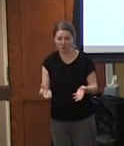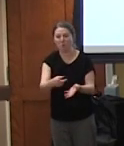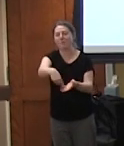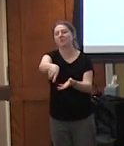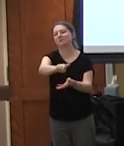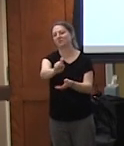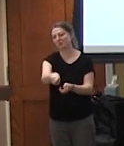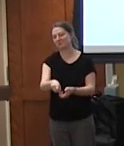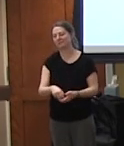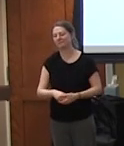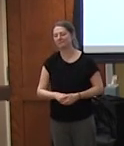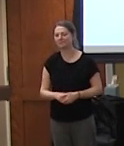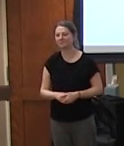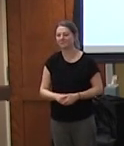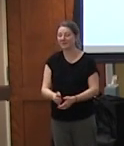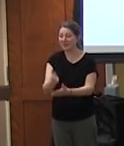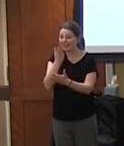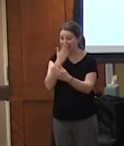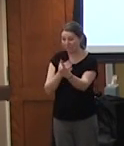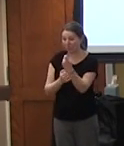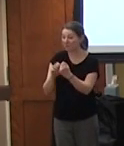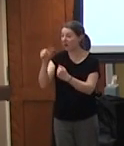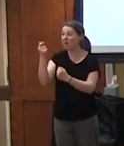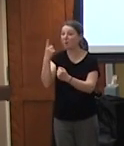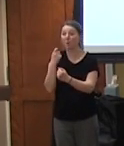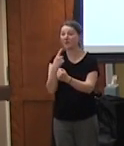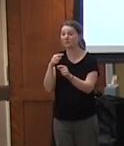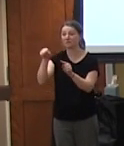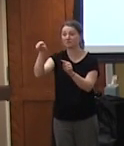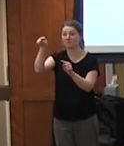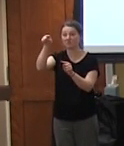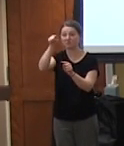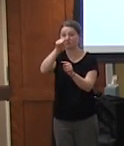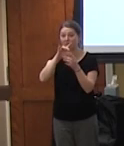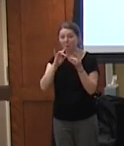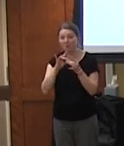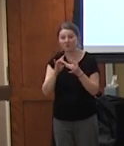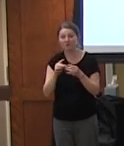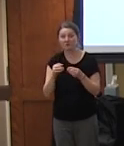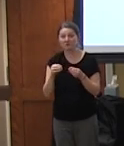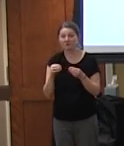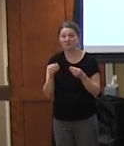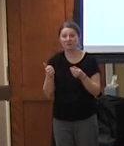thank you for the question what other questions do you have other comments